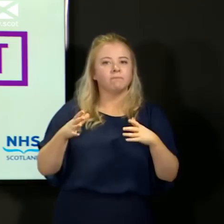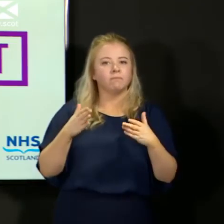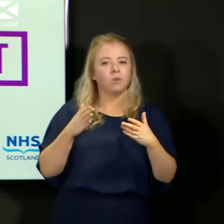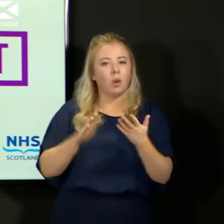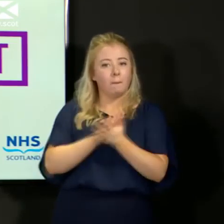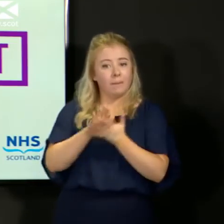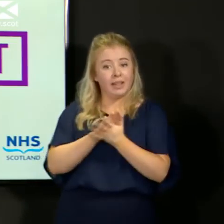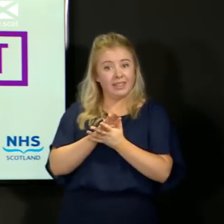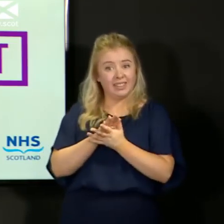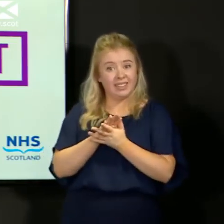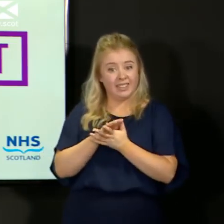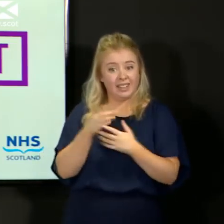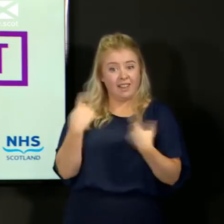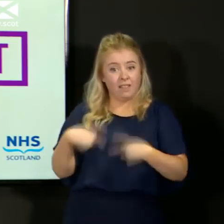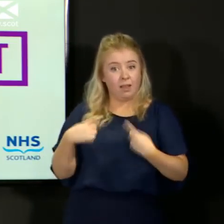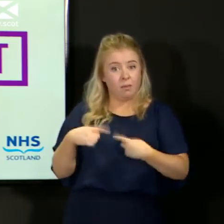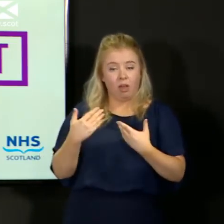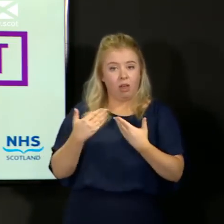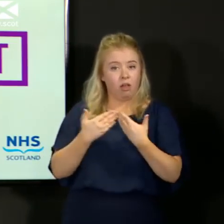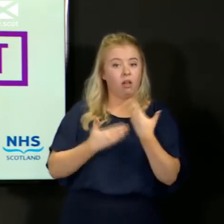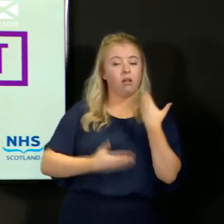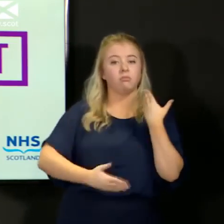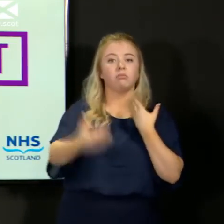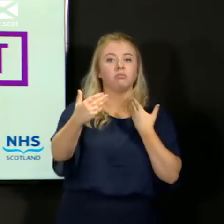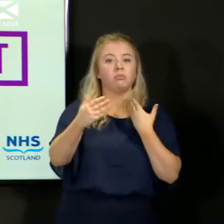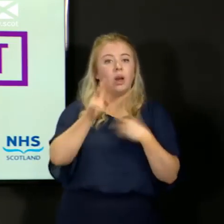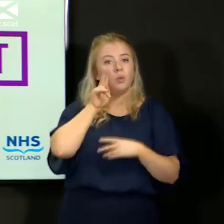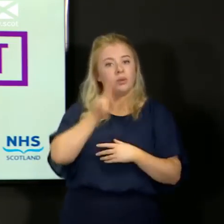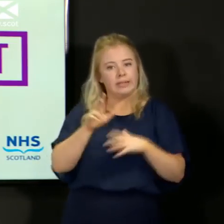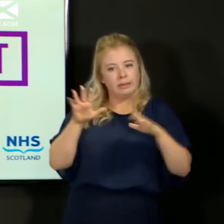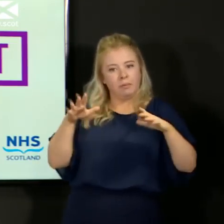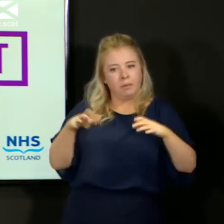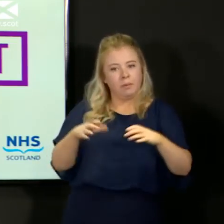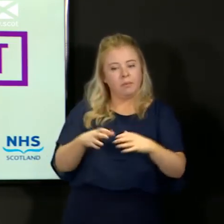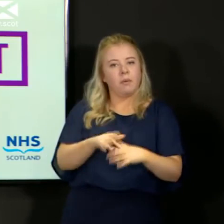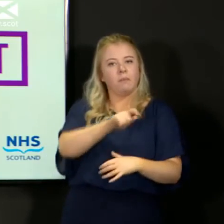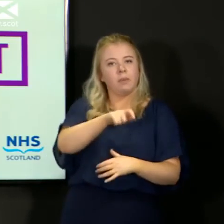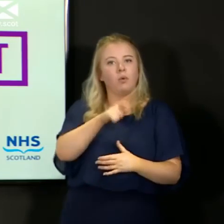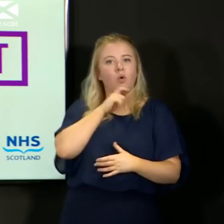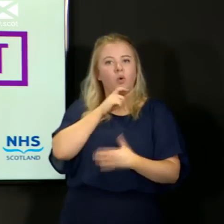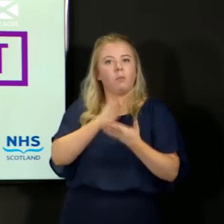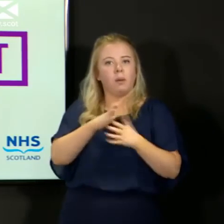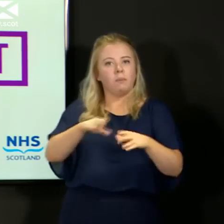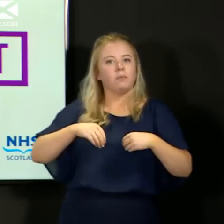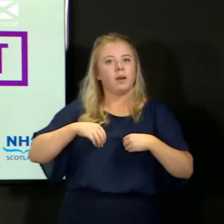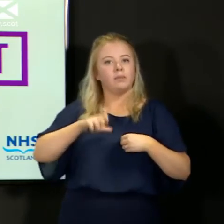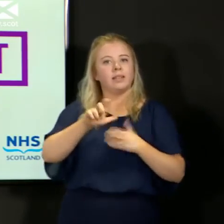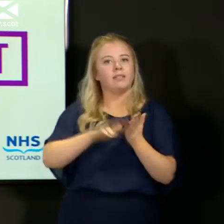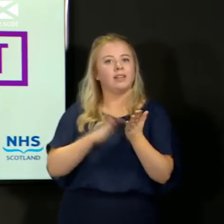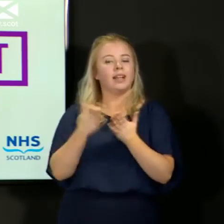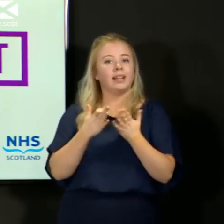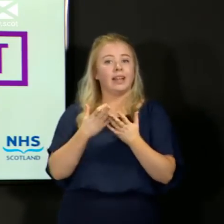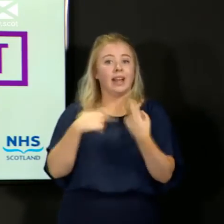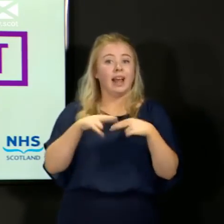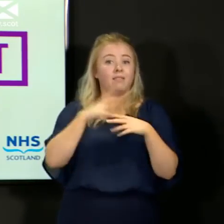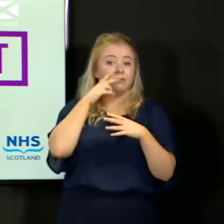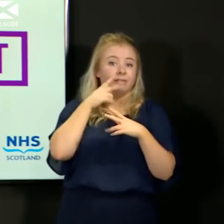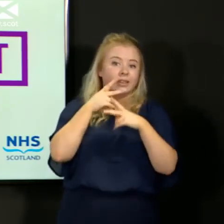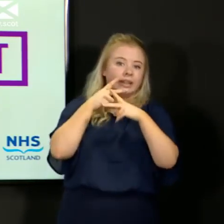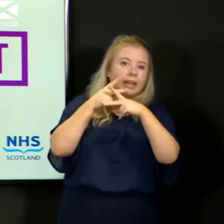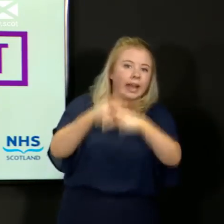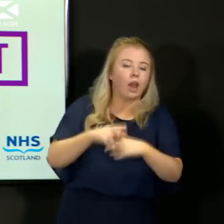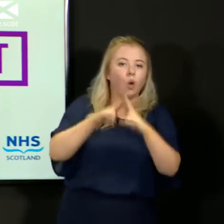testing capacity will be available as we see reductions in overall infections, whether it's with our care homes or people being admitted to hospitals.